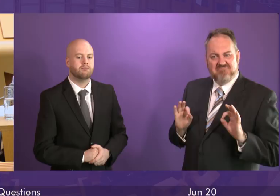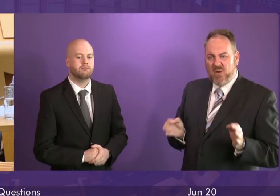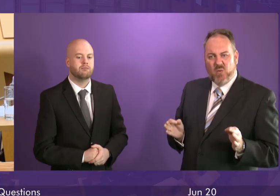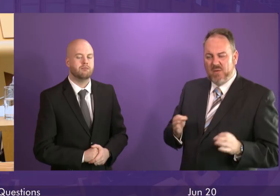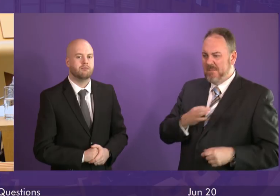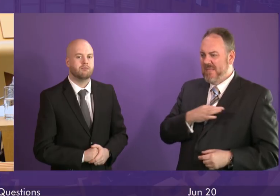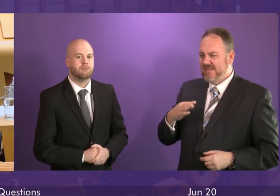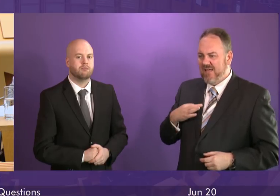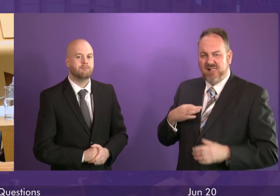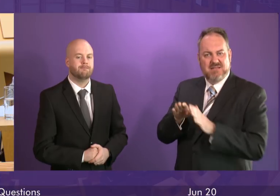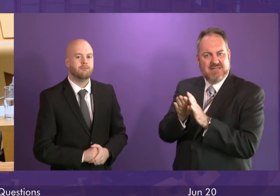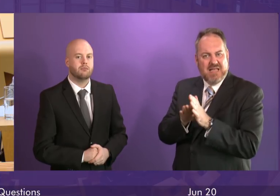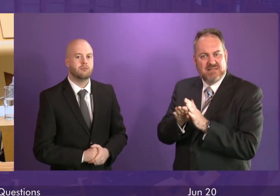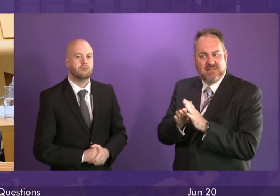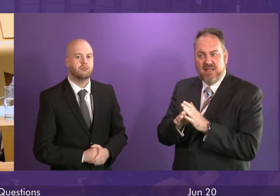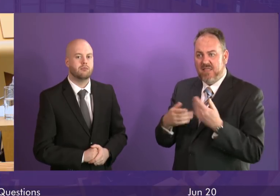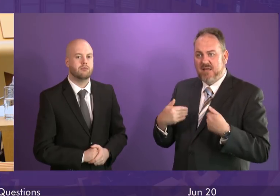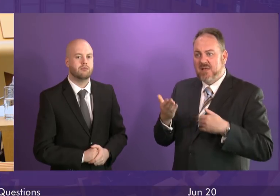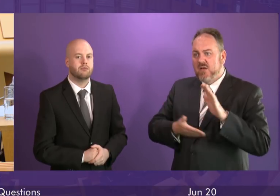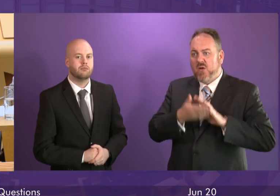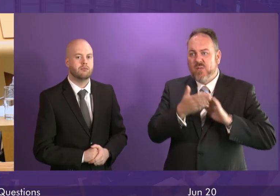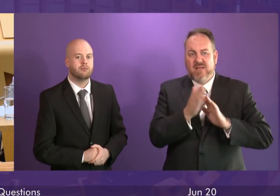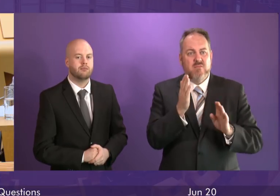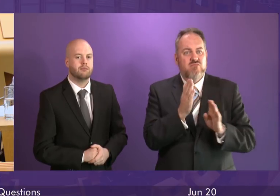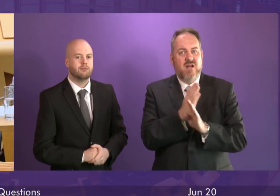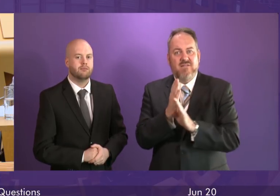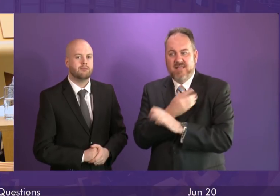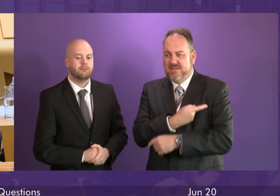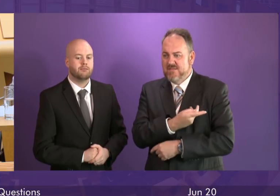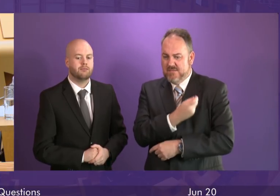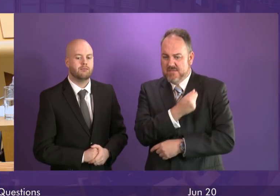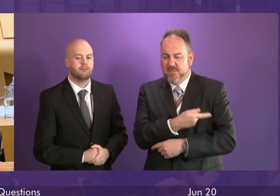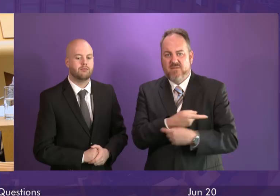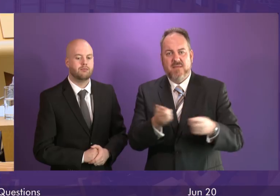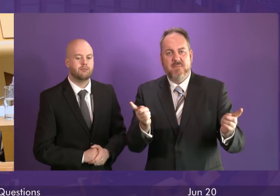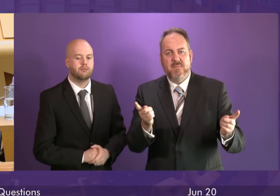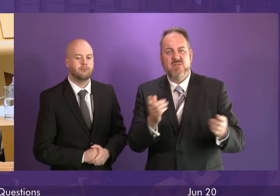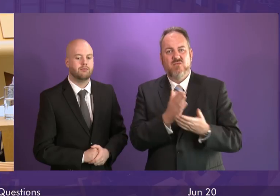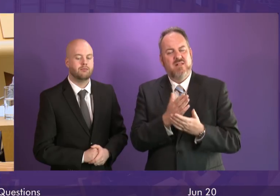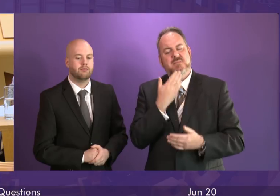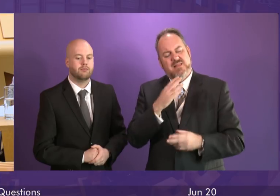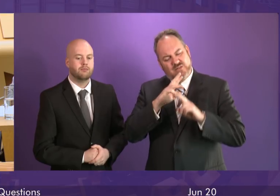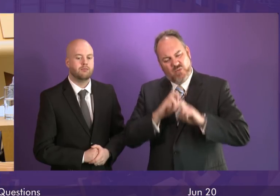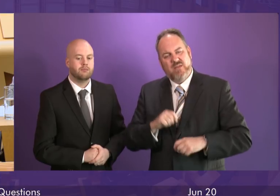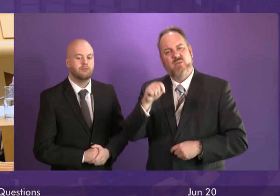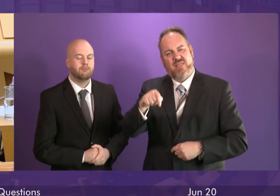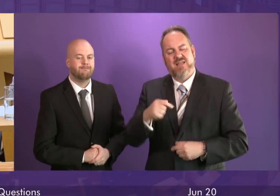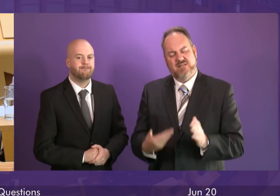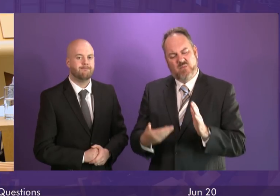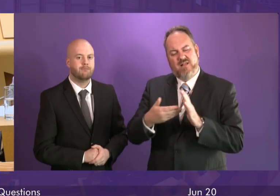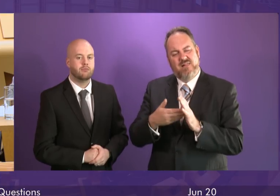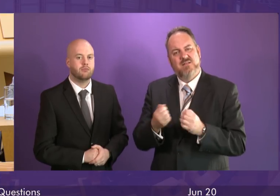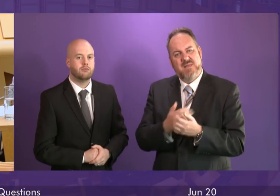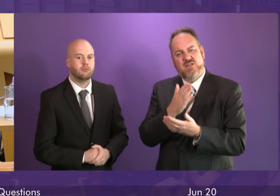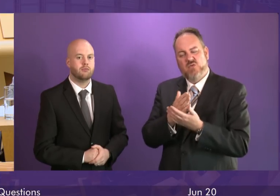carried out and, in some cases, are paying privately to put their minds at rest. Can the First Minister and the Health Secretary look into this matter to see if parents are able